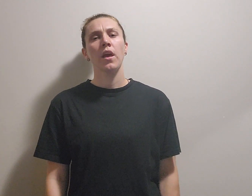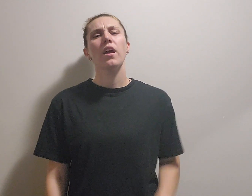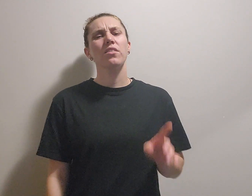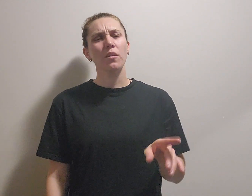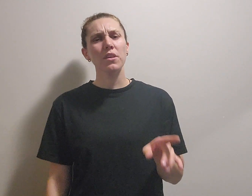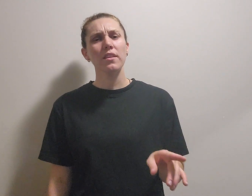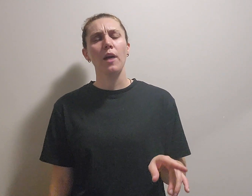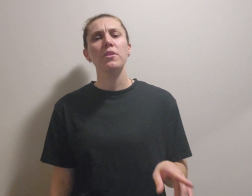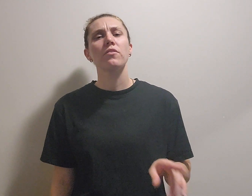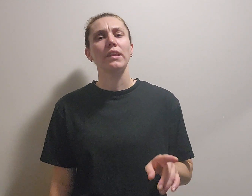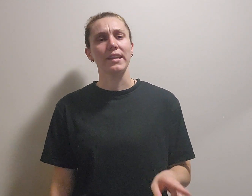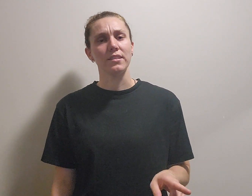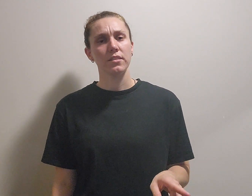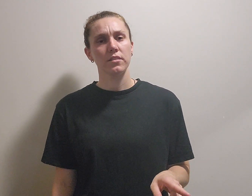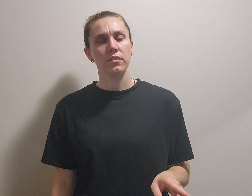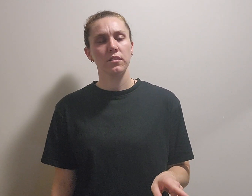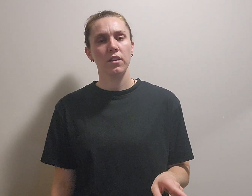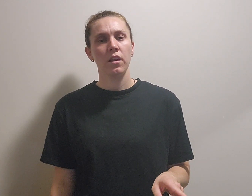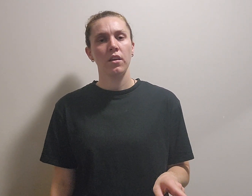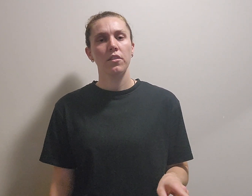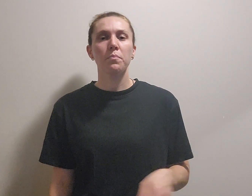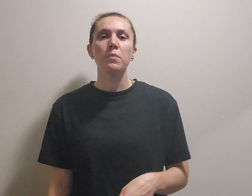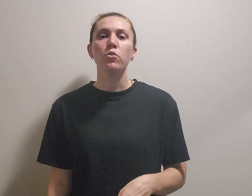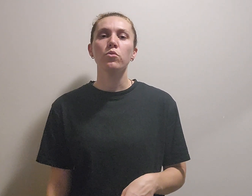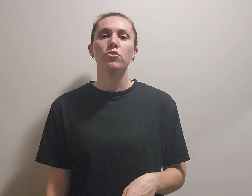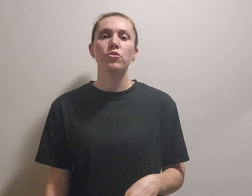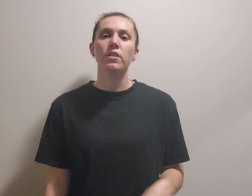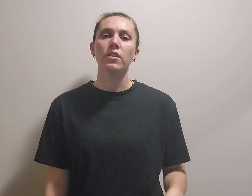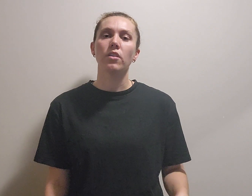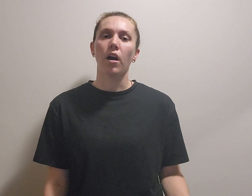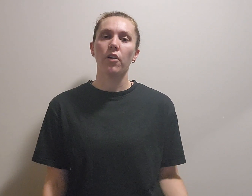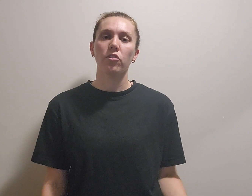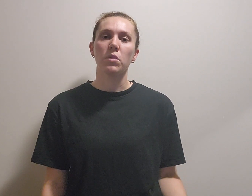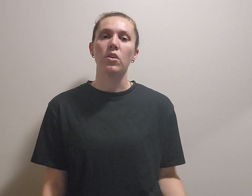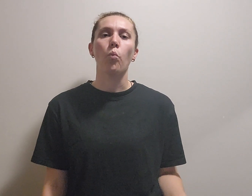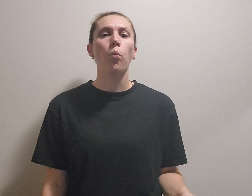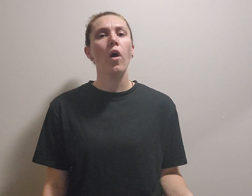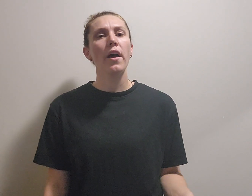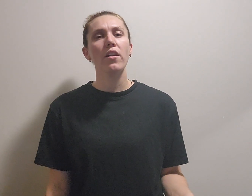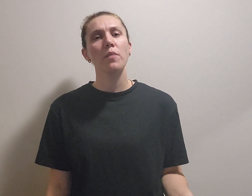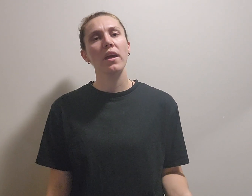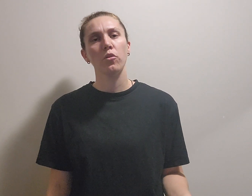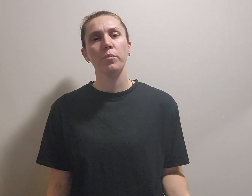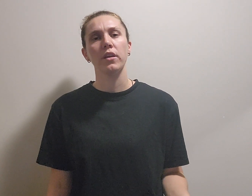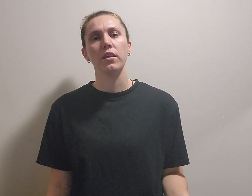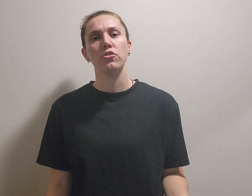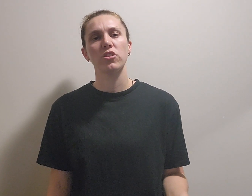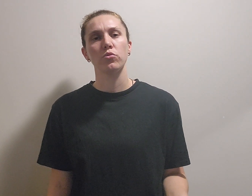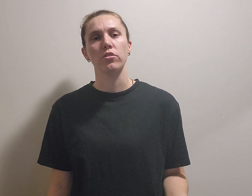It's something that happened of late that people should need to ask me why I'm helping these children.